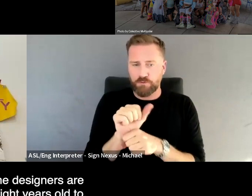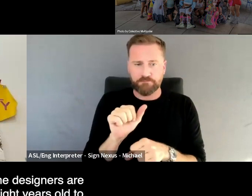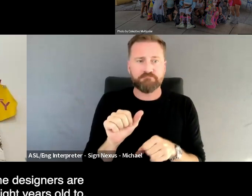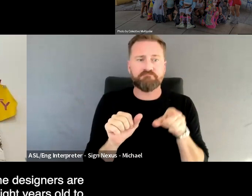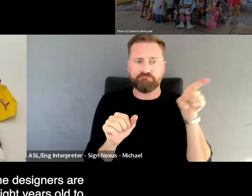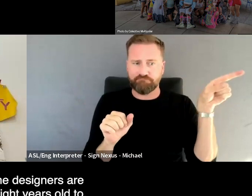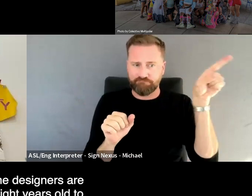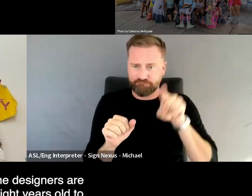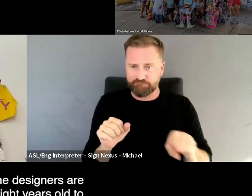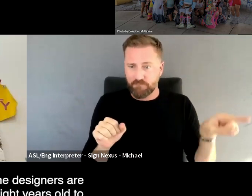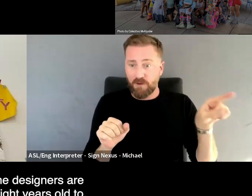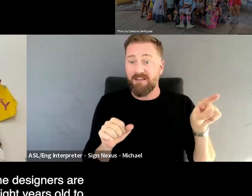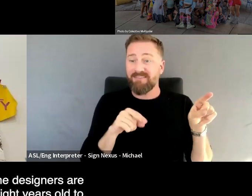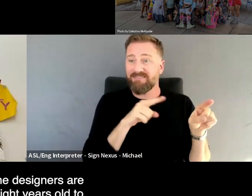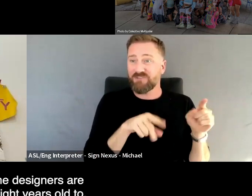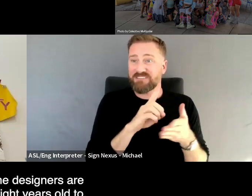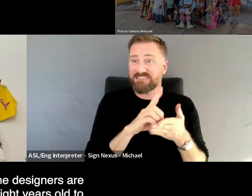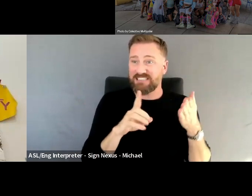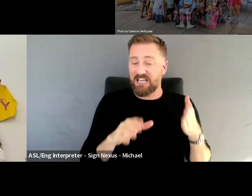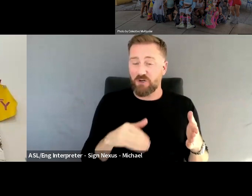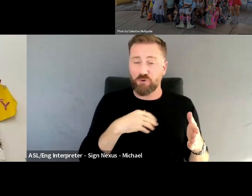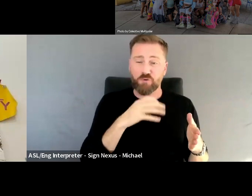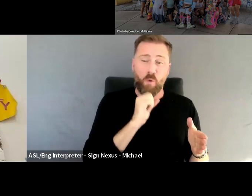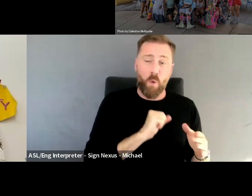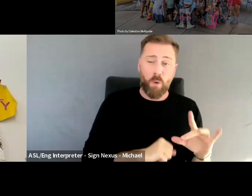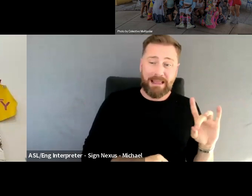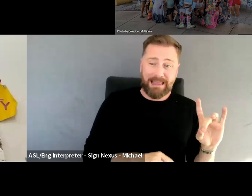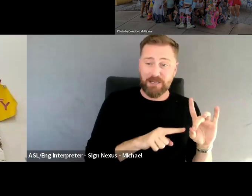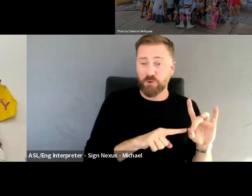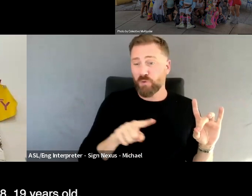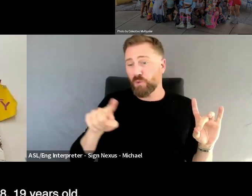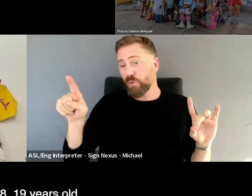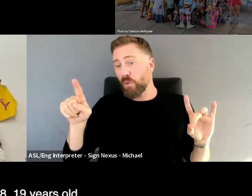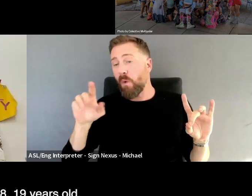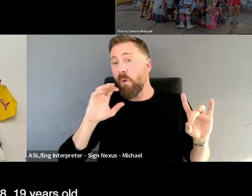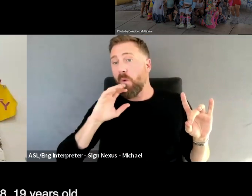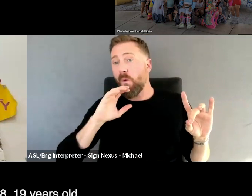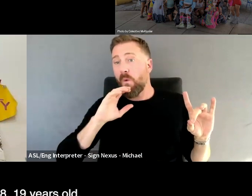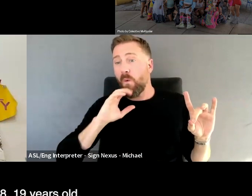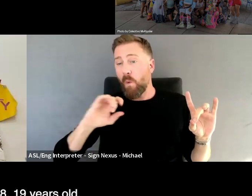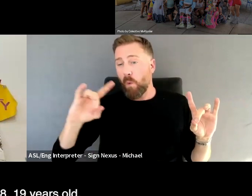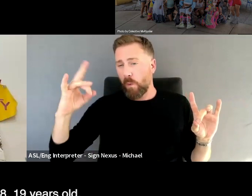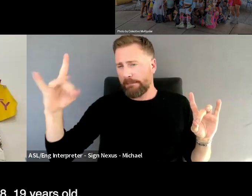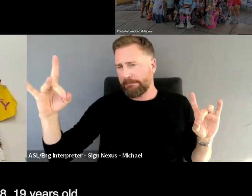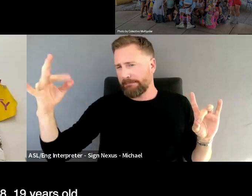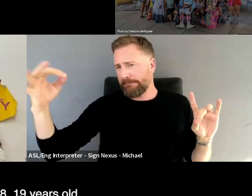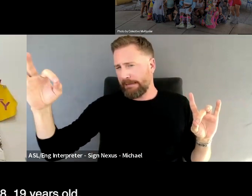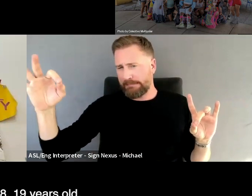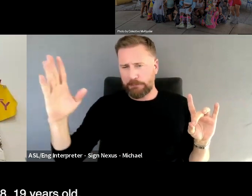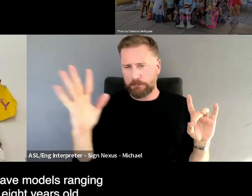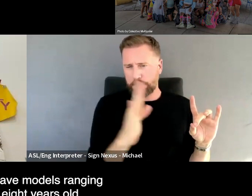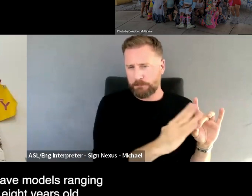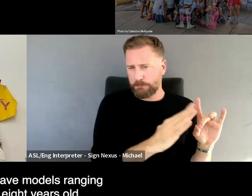are from eight years old to not like 18, 19 years old.